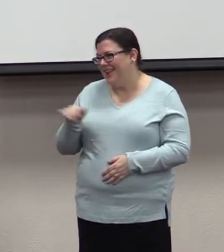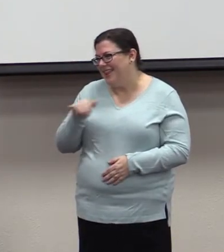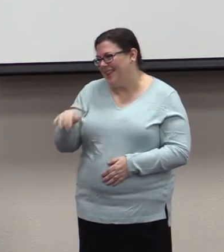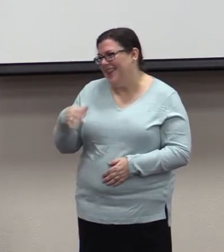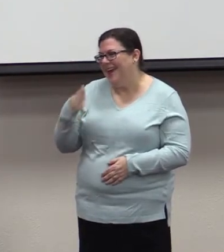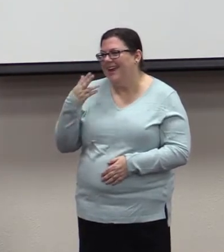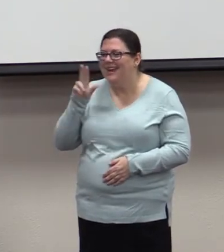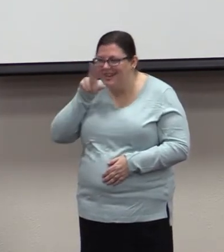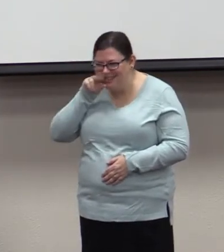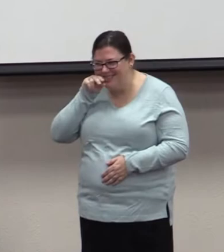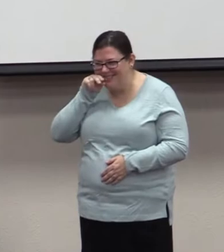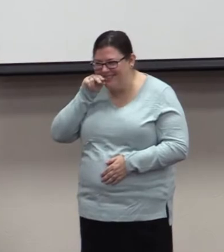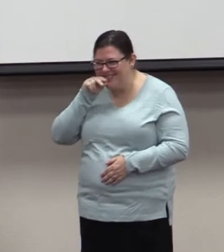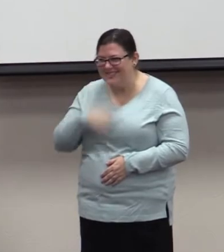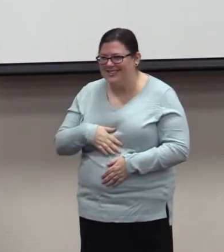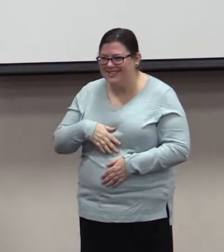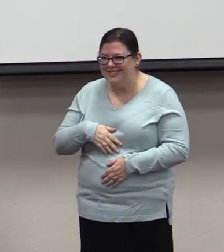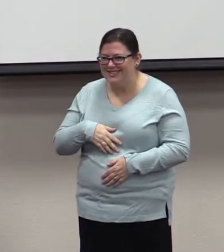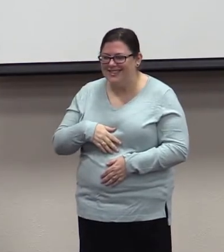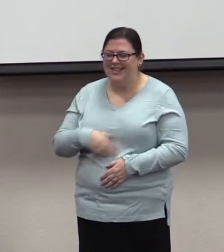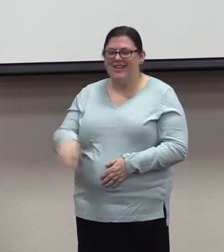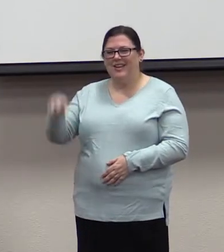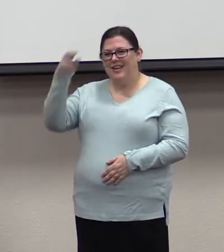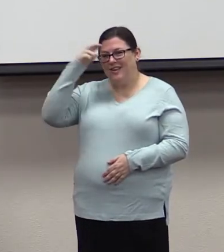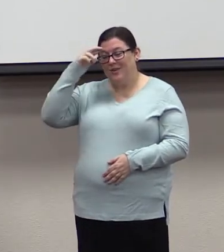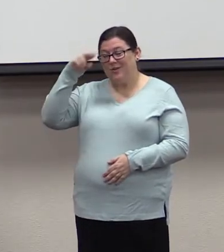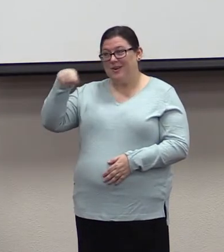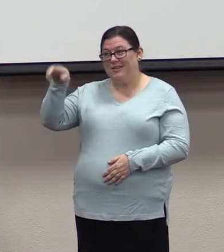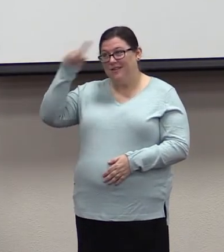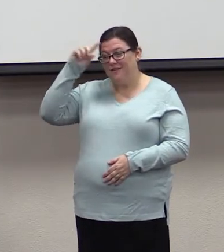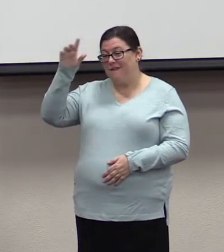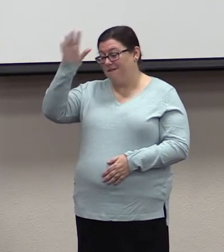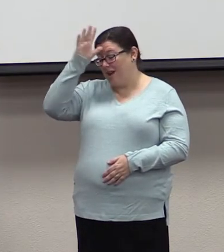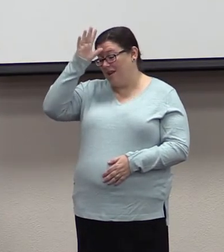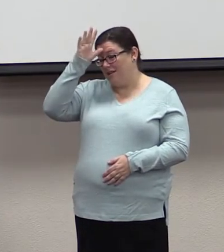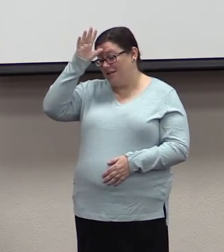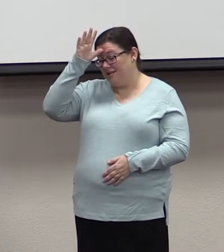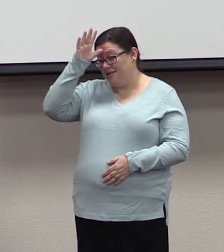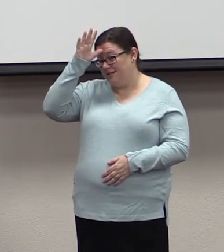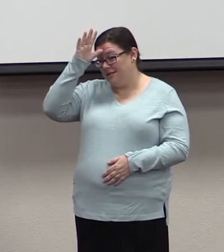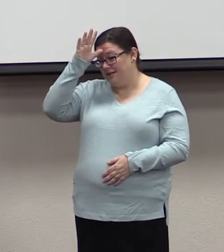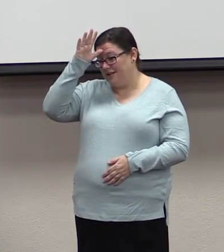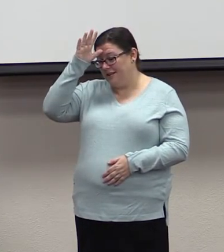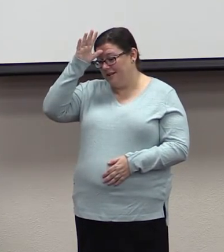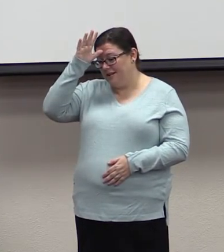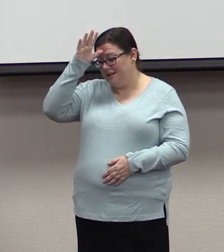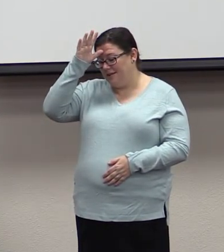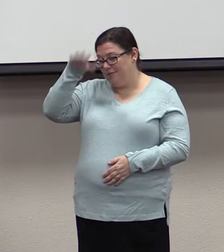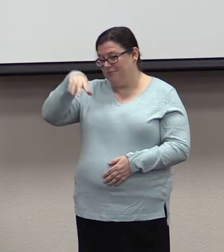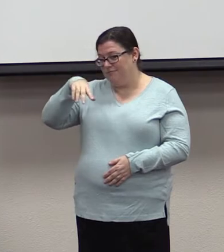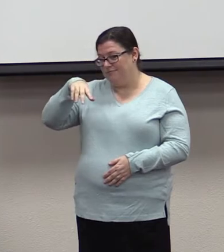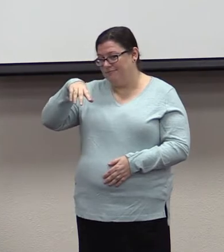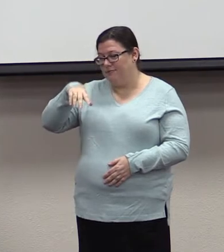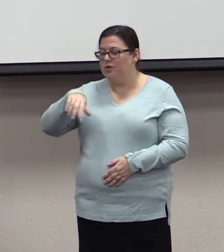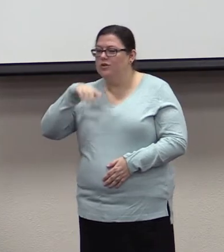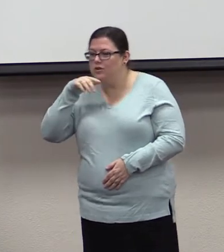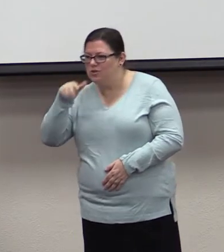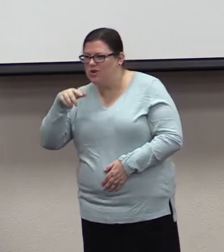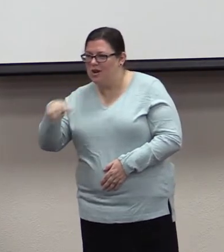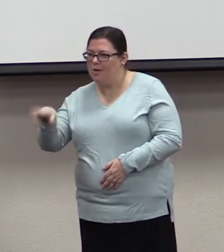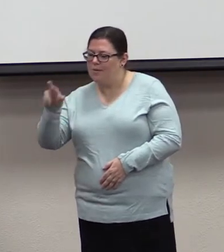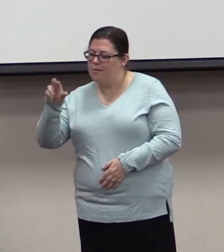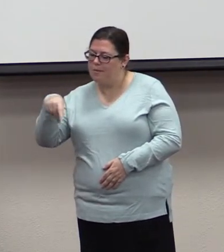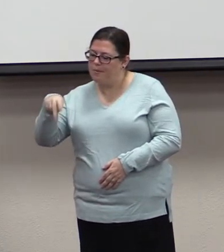fathers as well. fathers, do not provoke your children to anger, but bring them up in the discipline and instruction of the Lord.